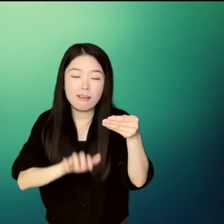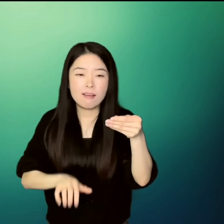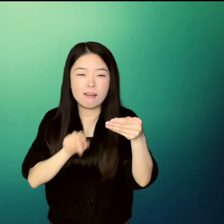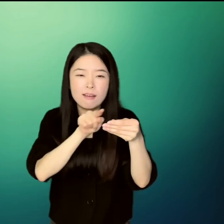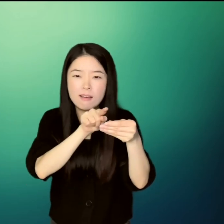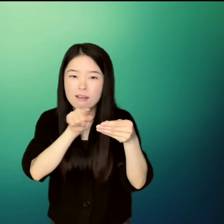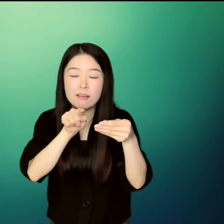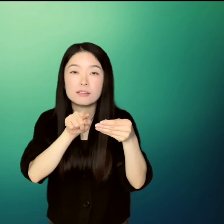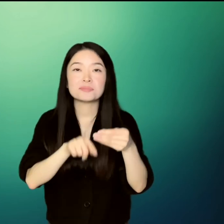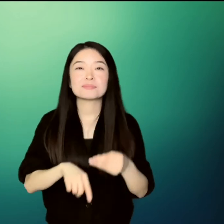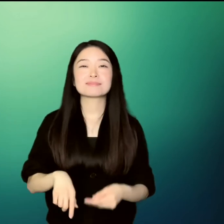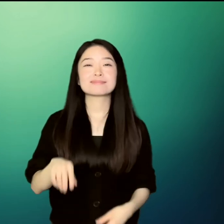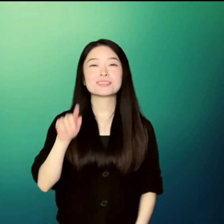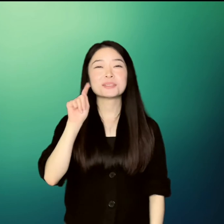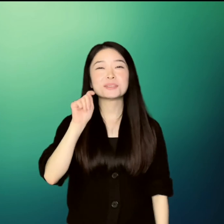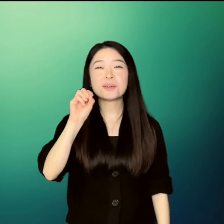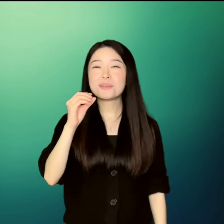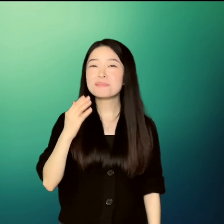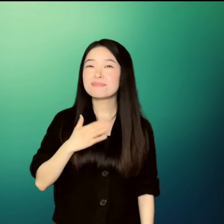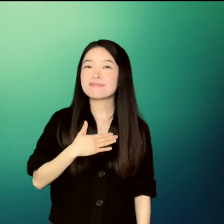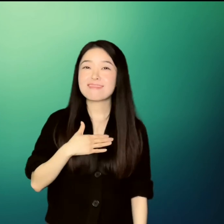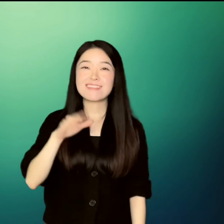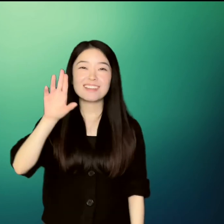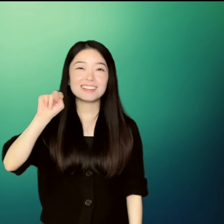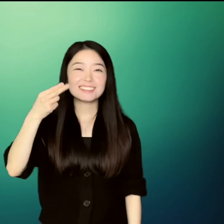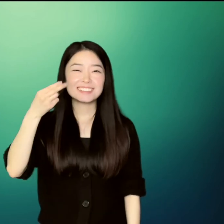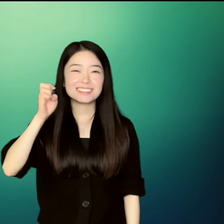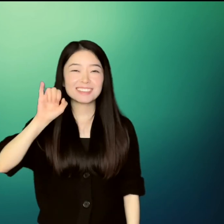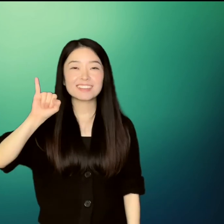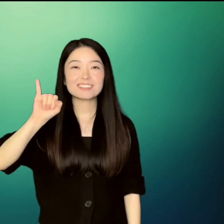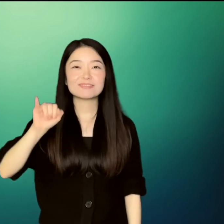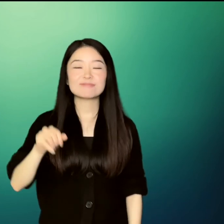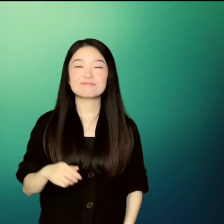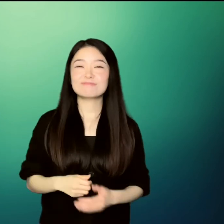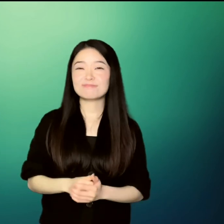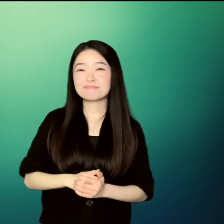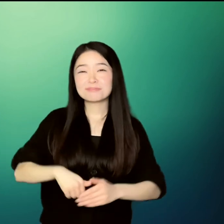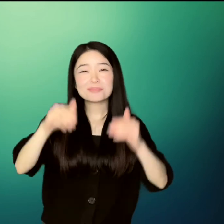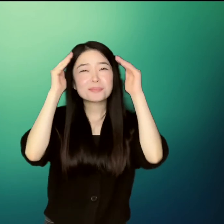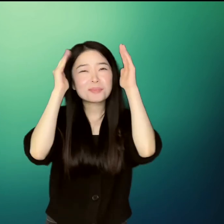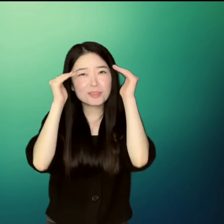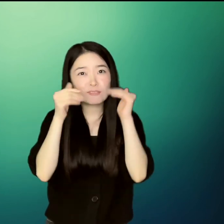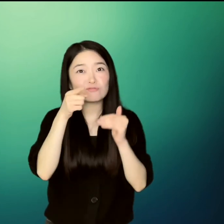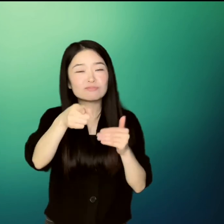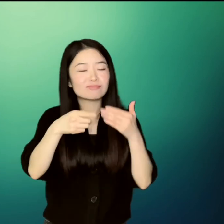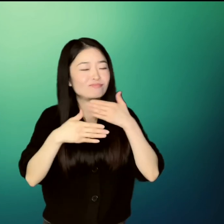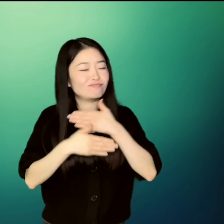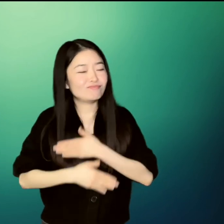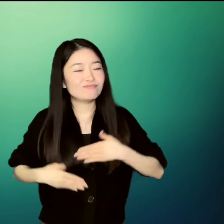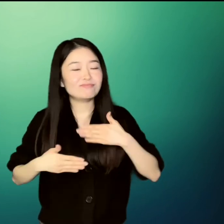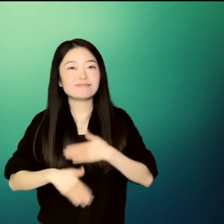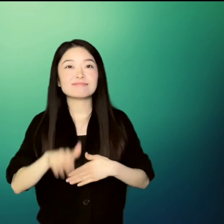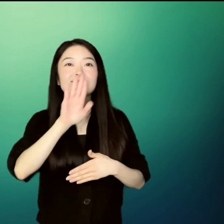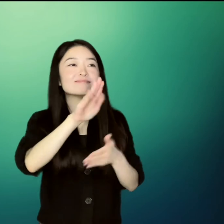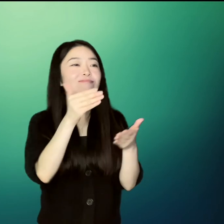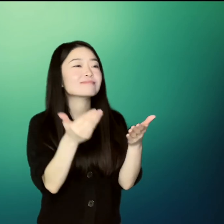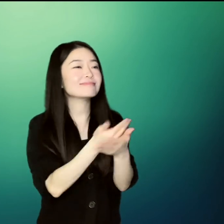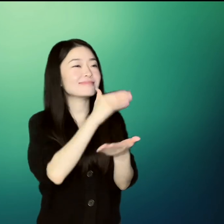To my Un He, I hope you are enjoying your new school and new